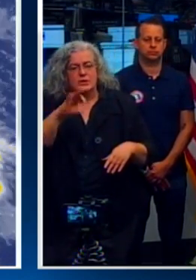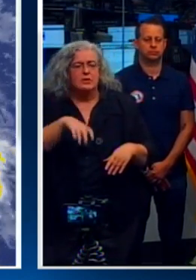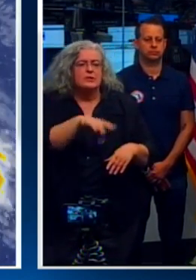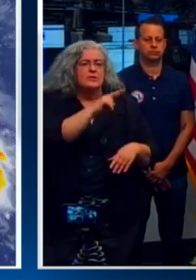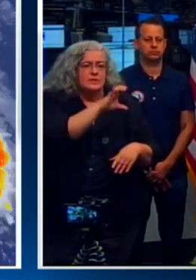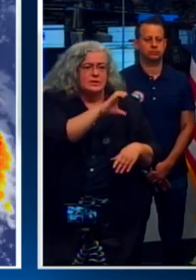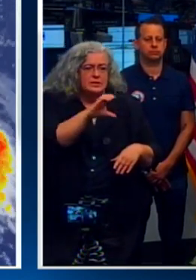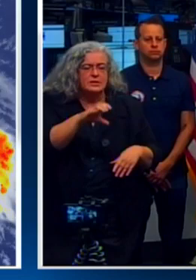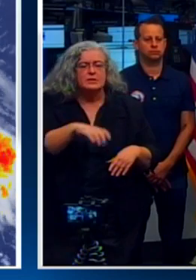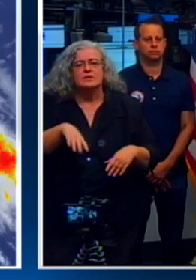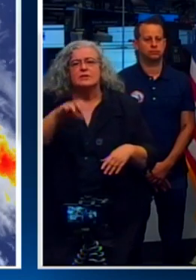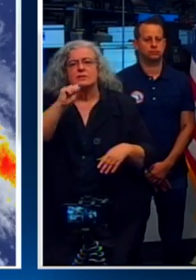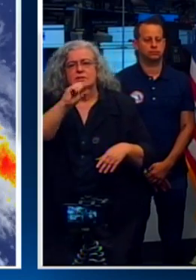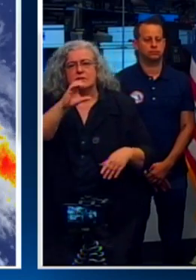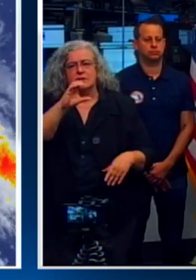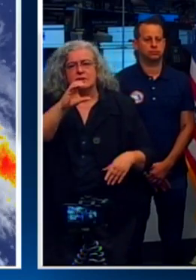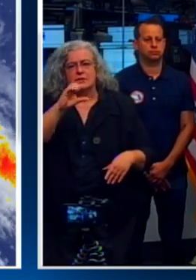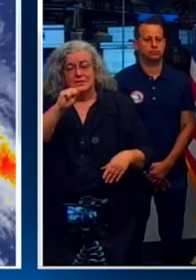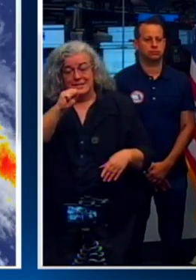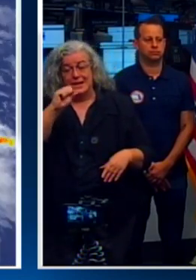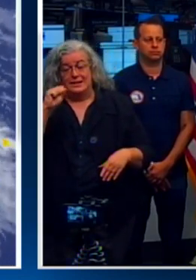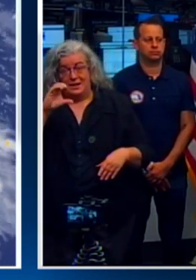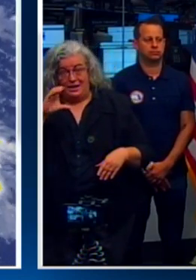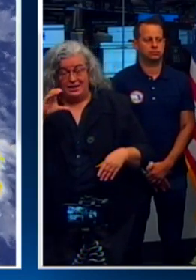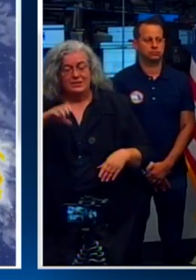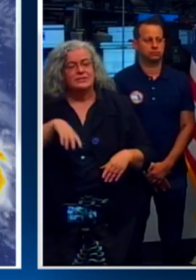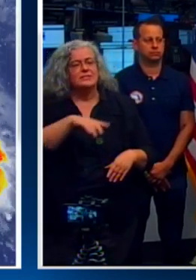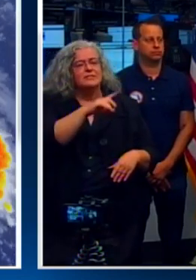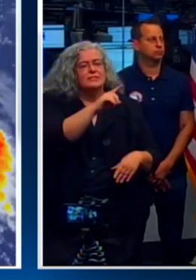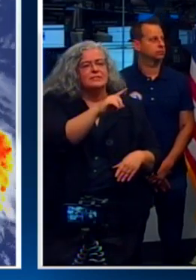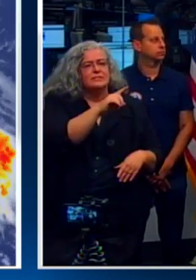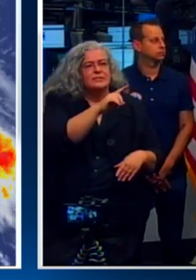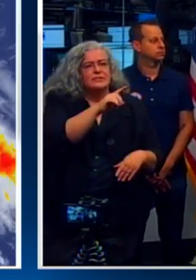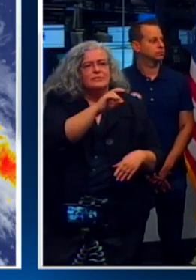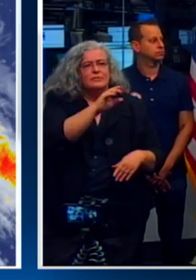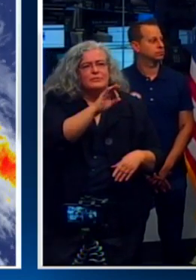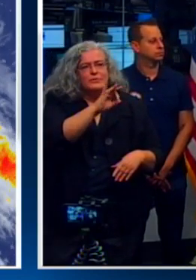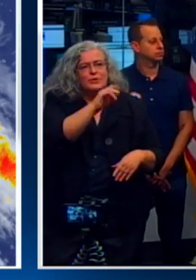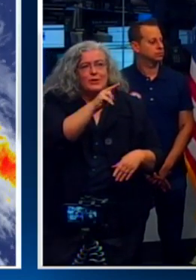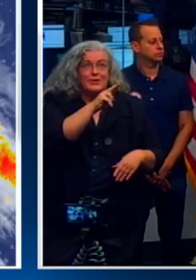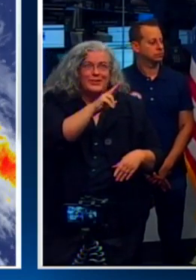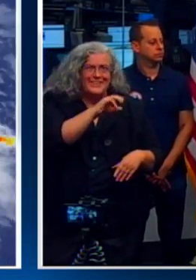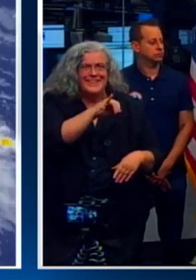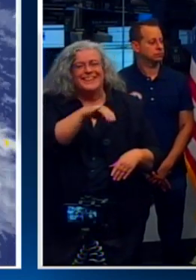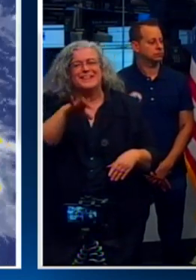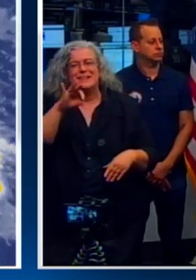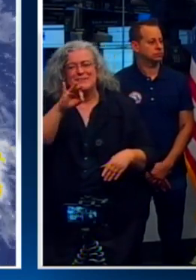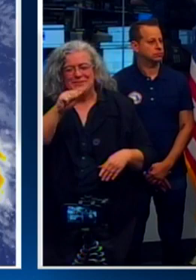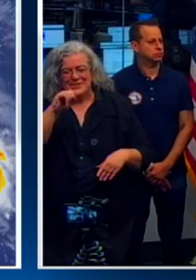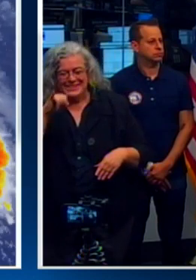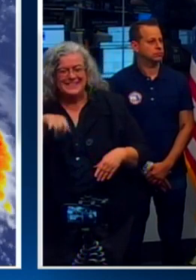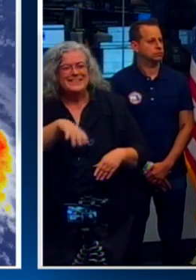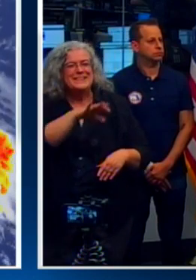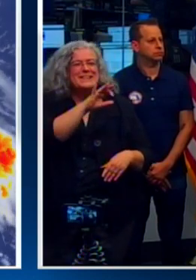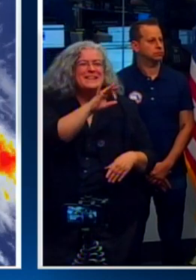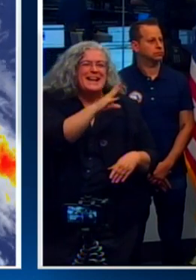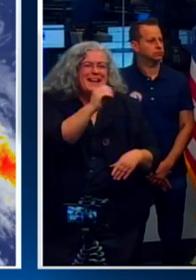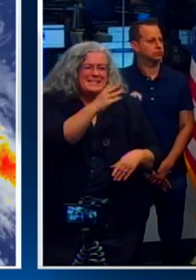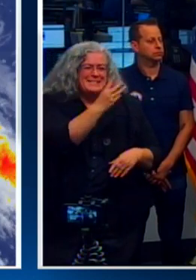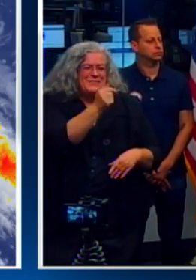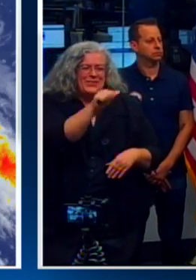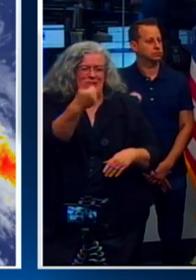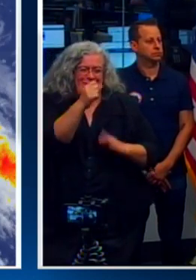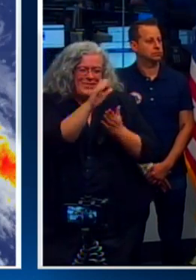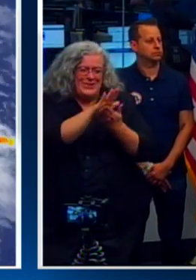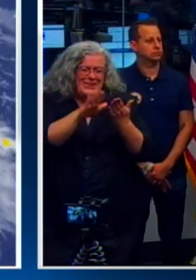Valencia College, Seminole State College, University of Central Florida, Florida Atlantic, Florida Polytechnic, Florida International, and the University of